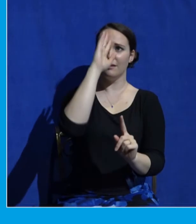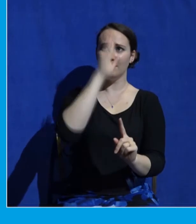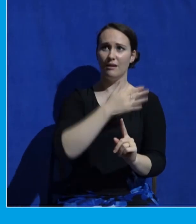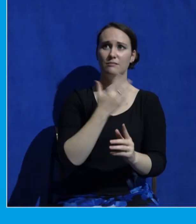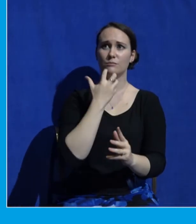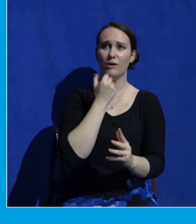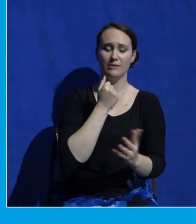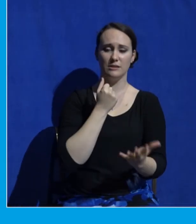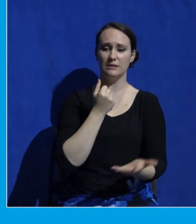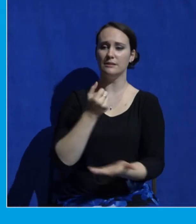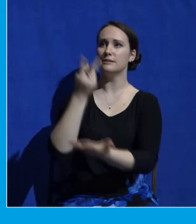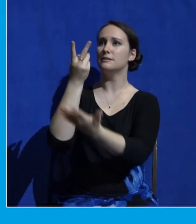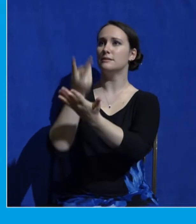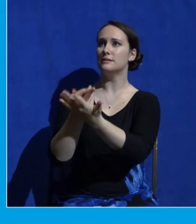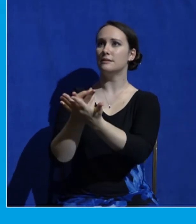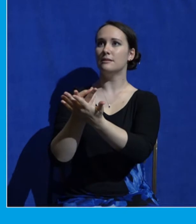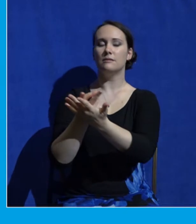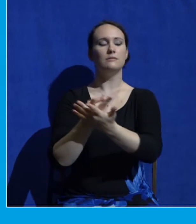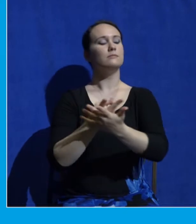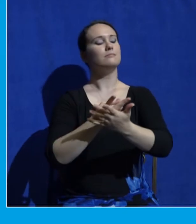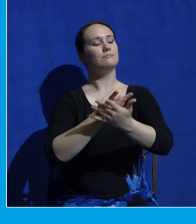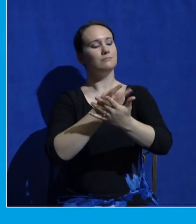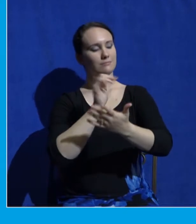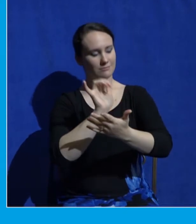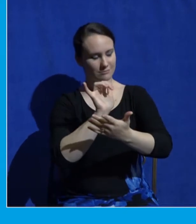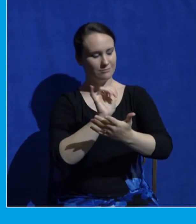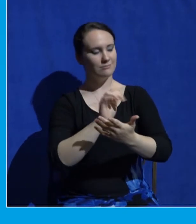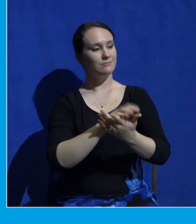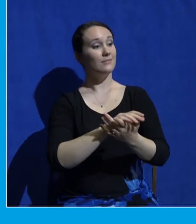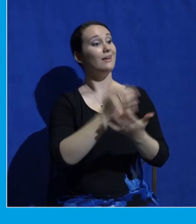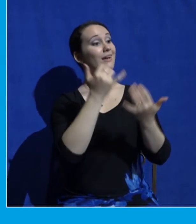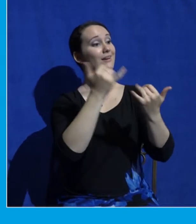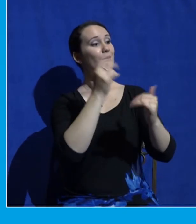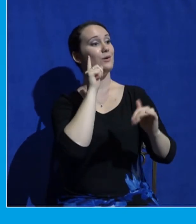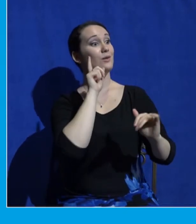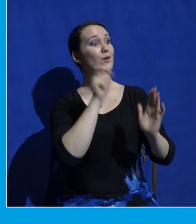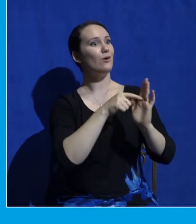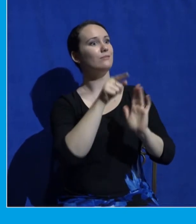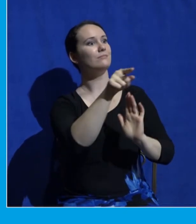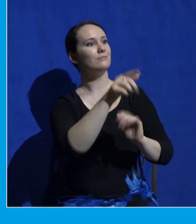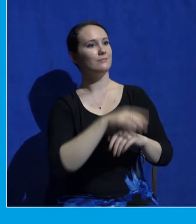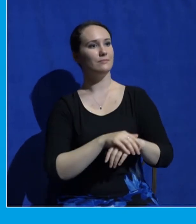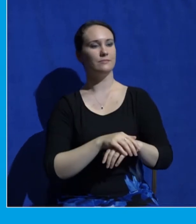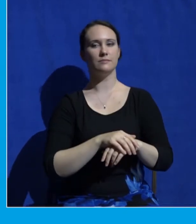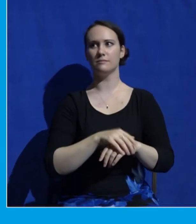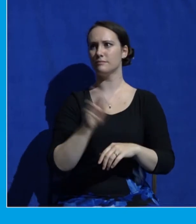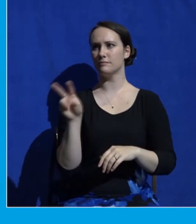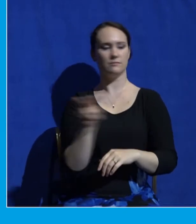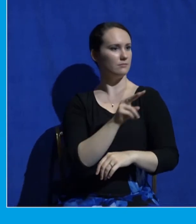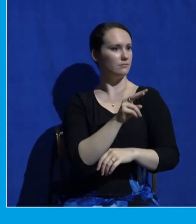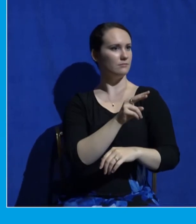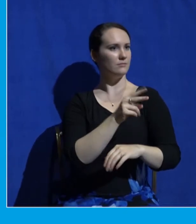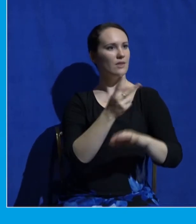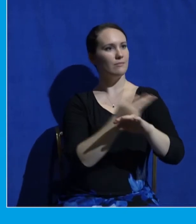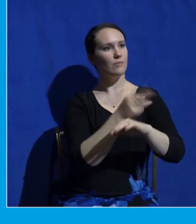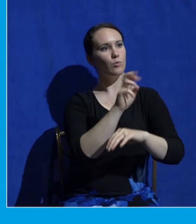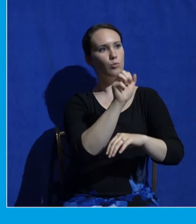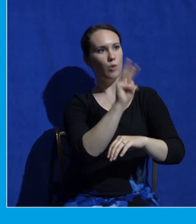happens? Abraham lifted up his eyes, looked, behold, behind him was a ram caught in a thicket by his horns. Abraham went up, took the ram, offered it up as a burnt offering